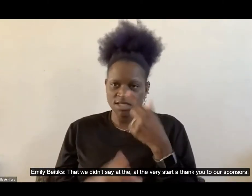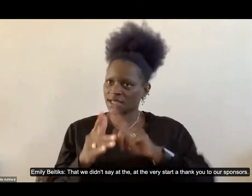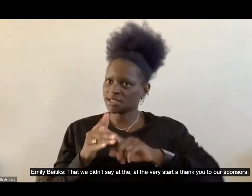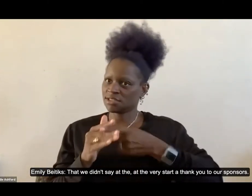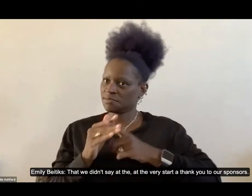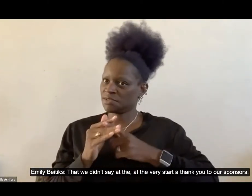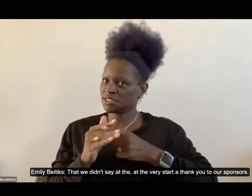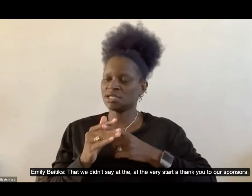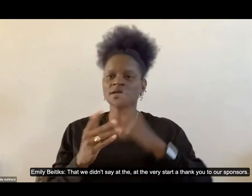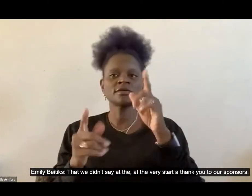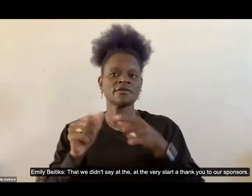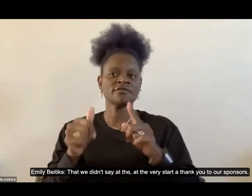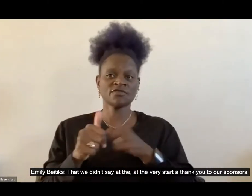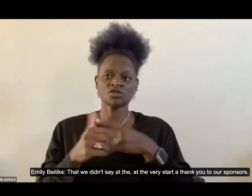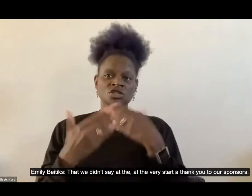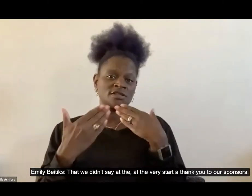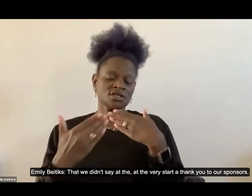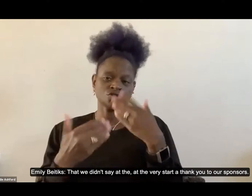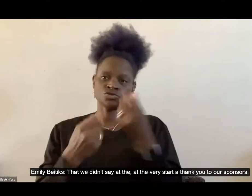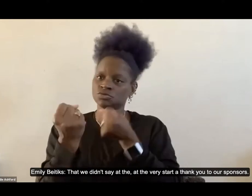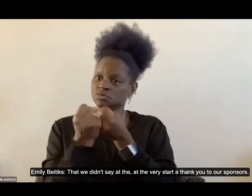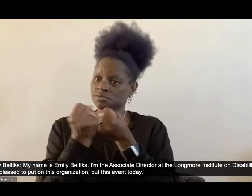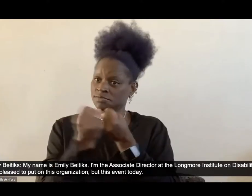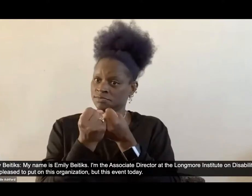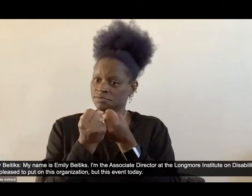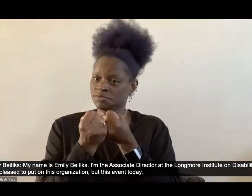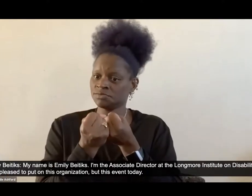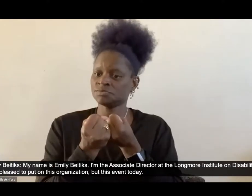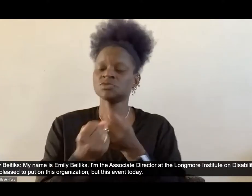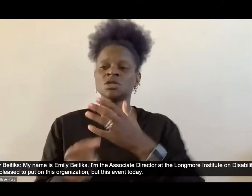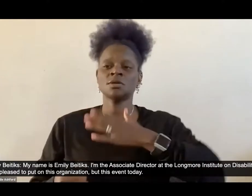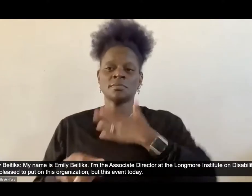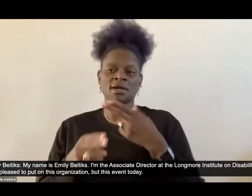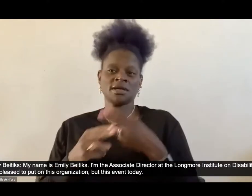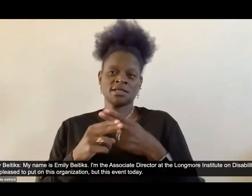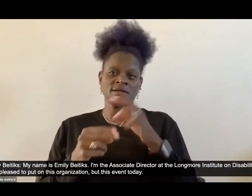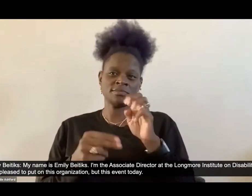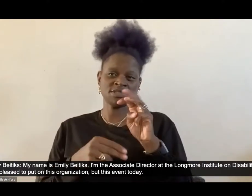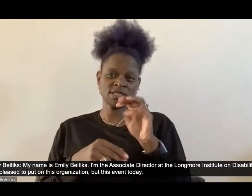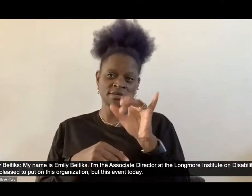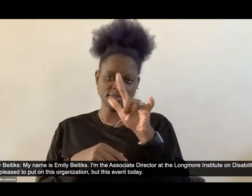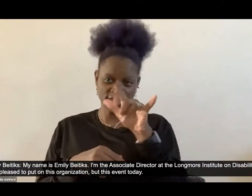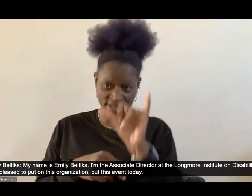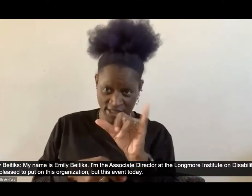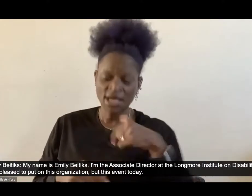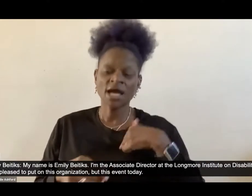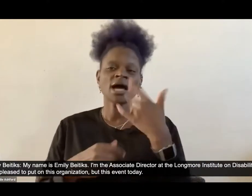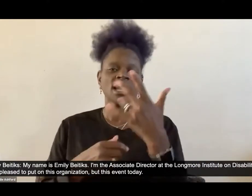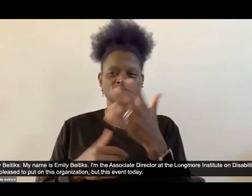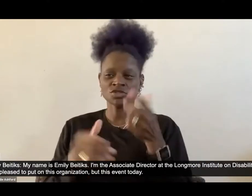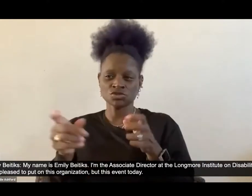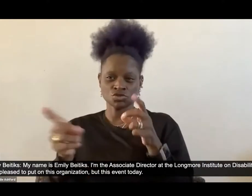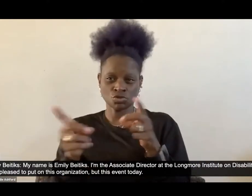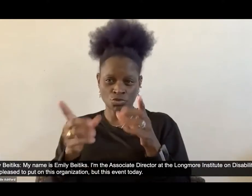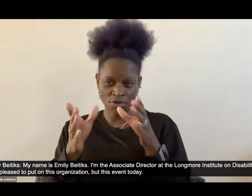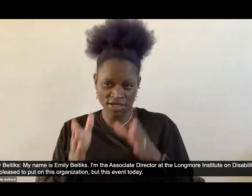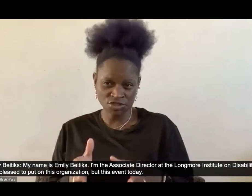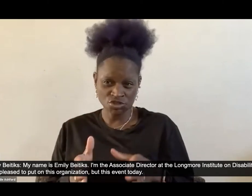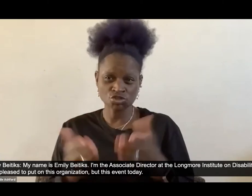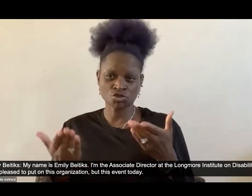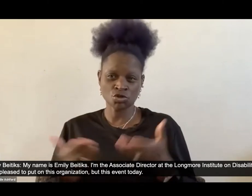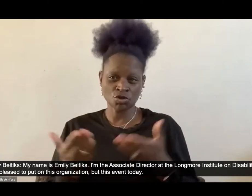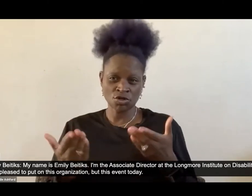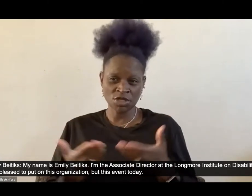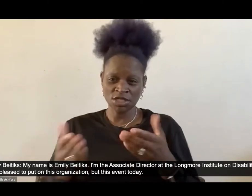A thank you to our sponsors. My name is Emily Badix. I'm the Associate Director at the Longmore